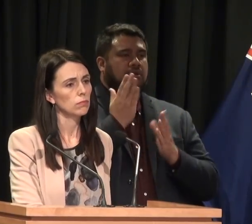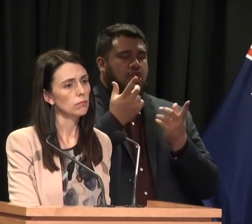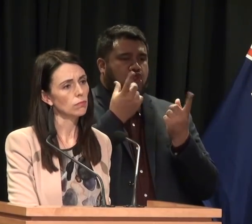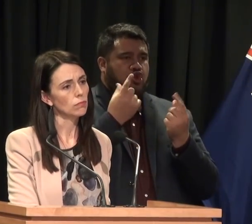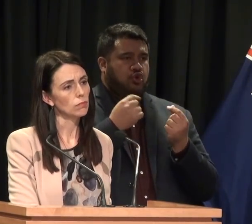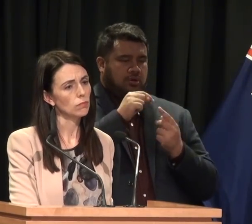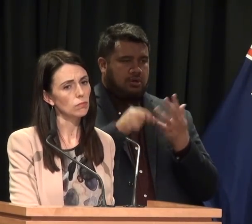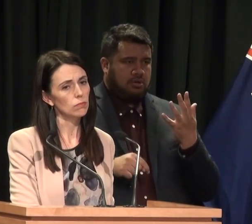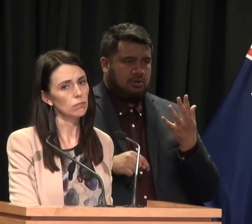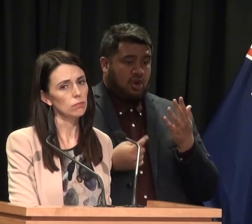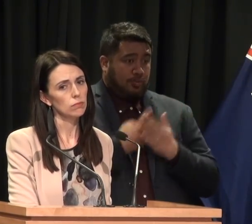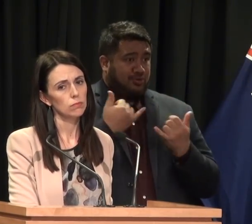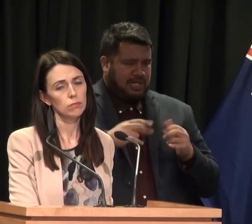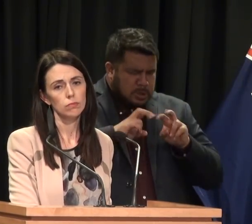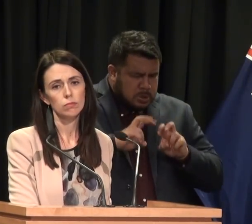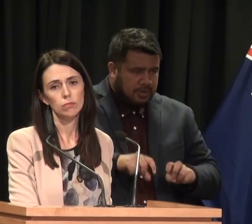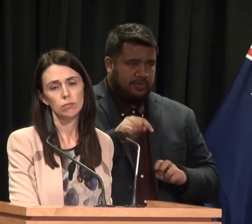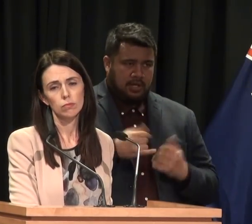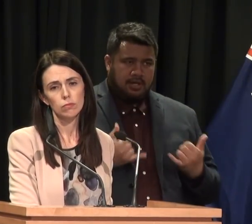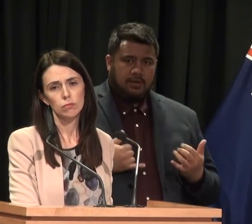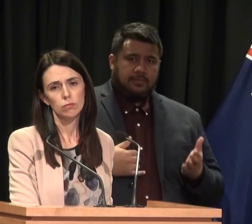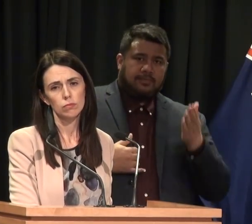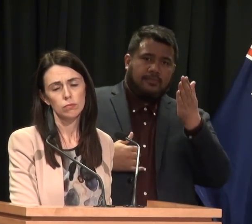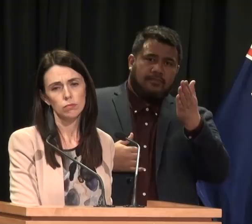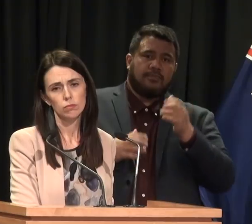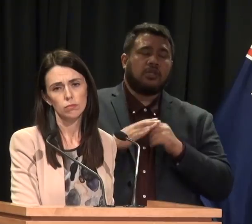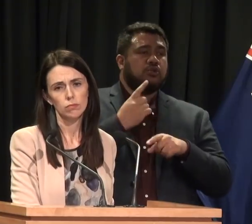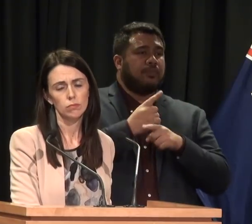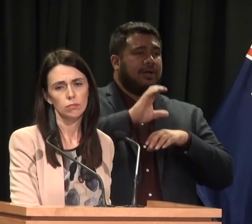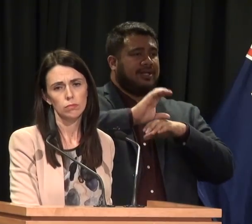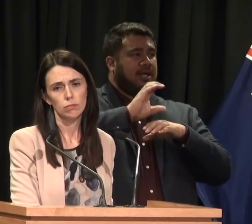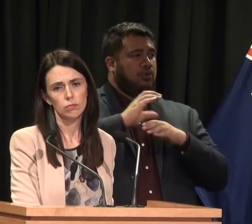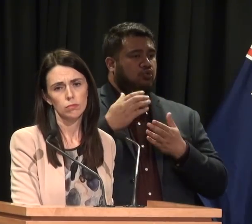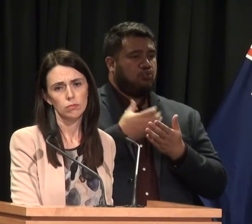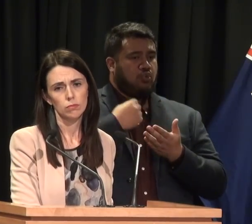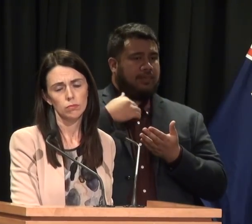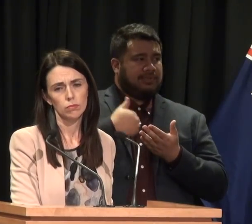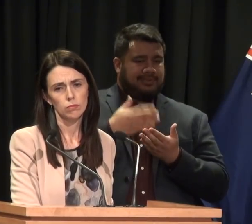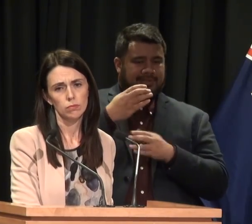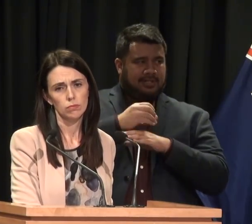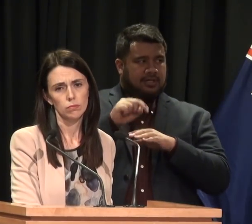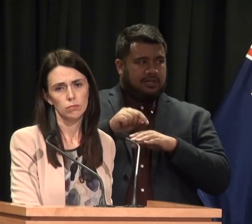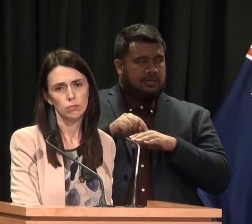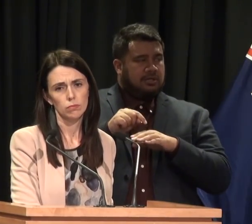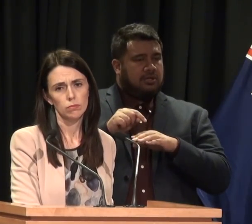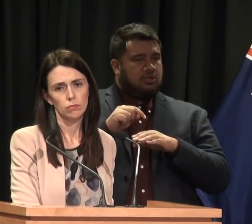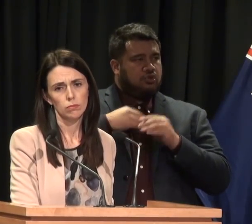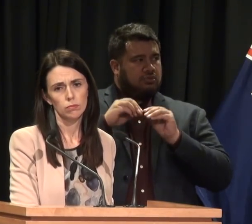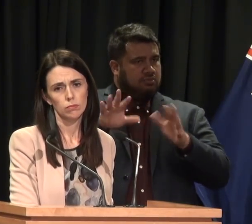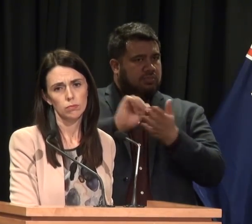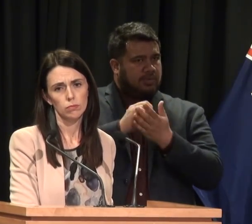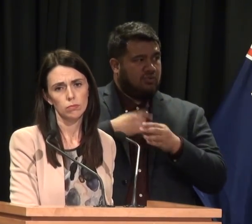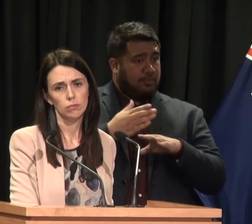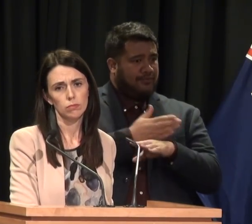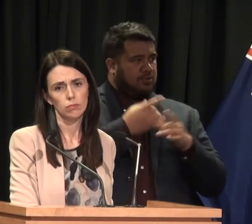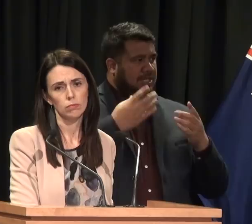for us to dig into that. Are we waiting for the bank capital requirements changes to be published before you actually launch into this? Because you've got